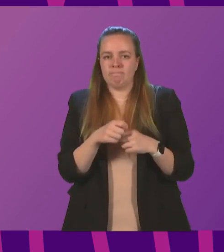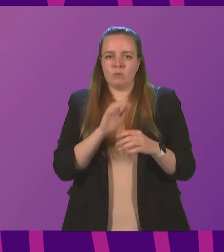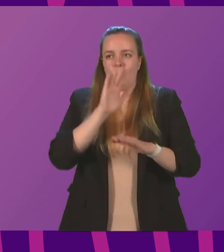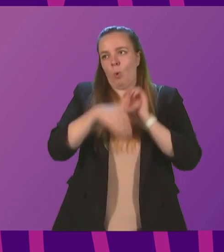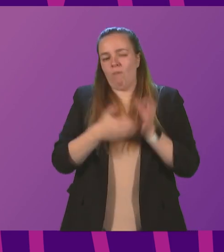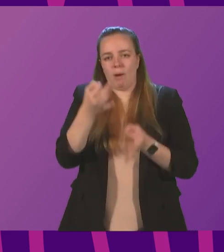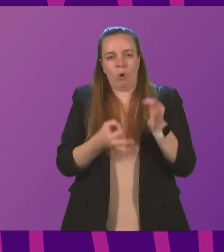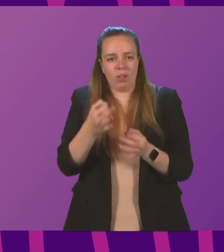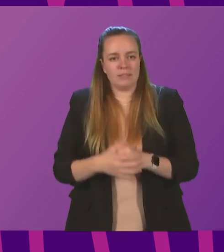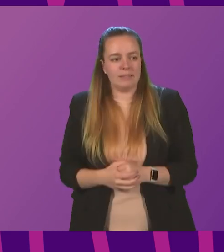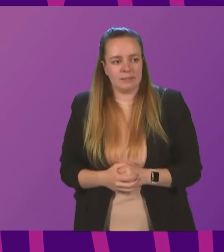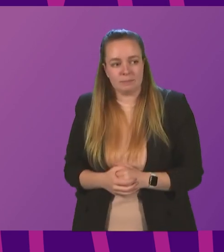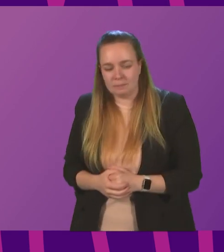as well.